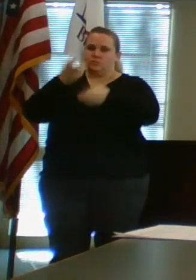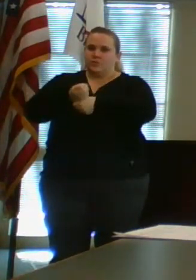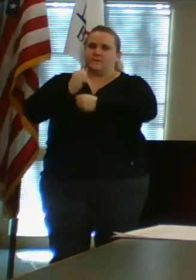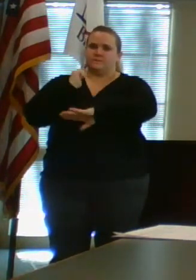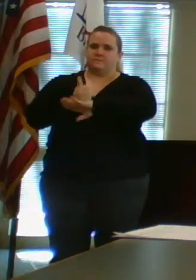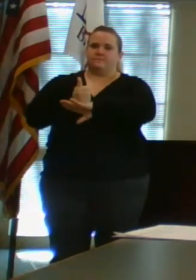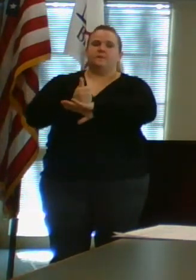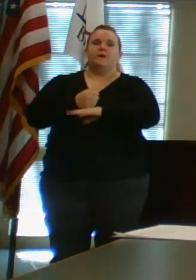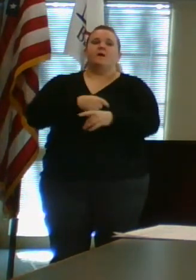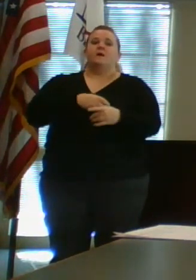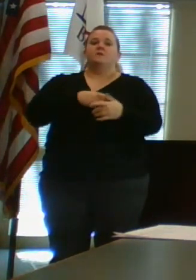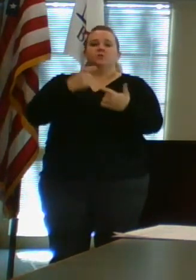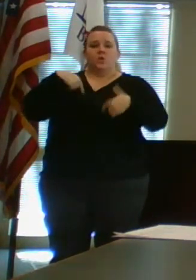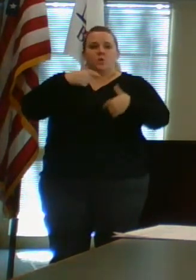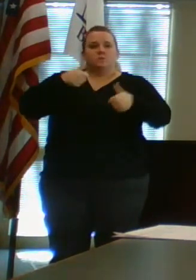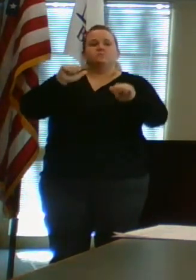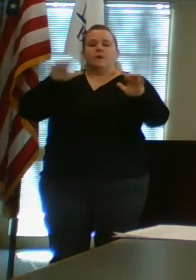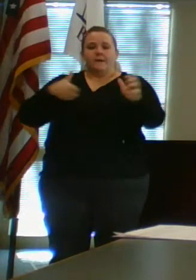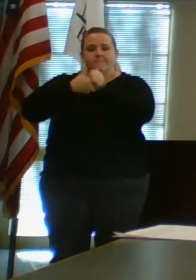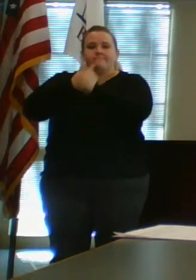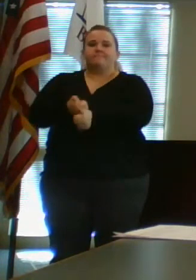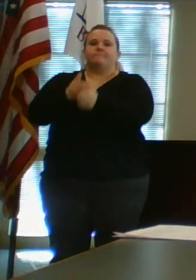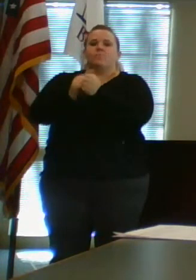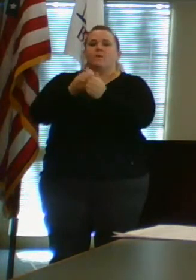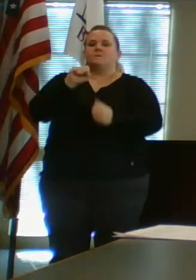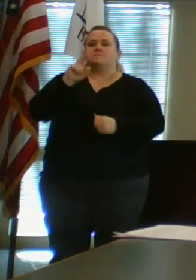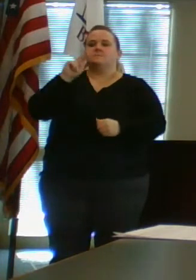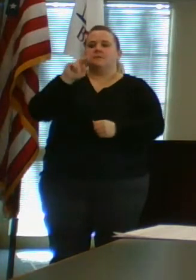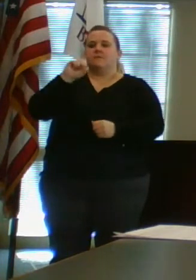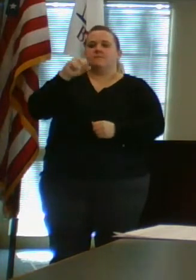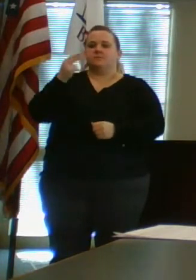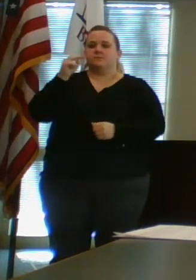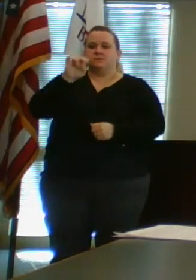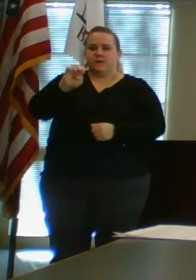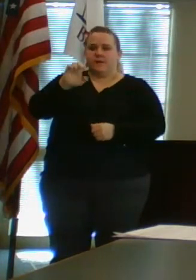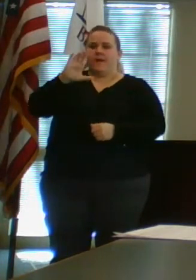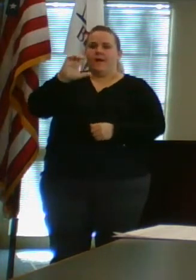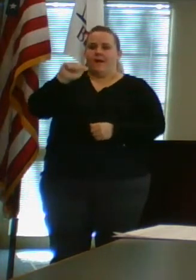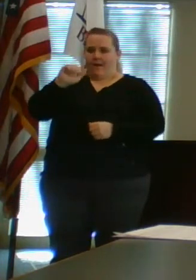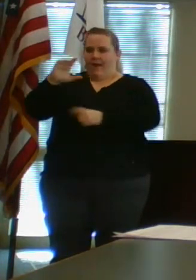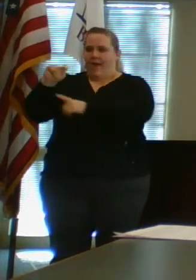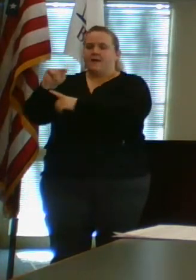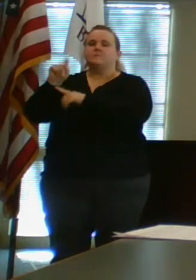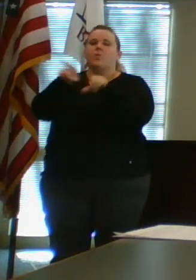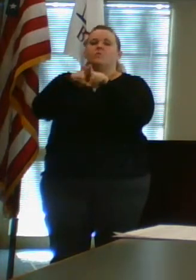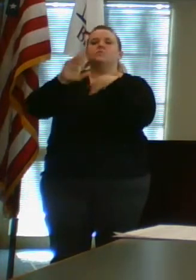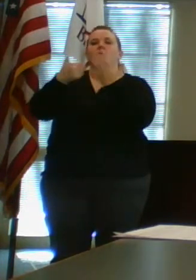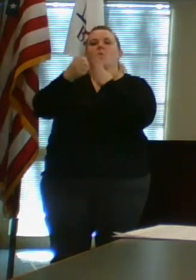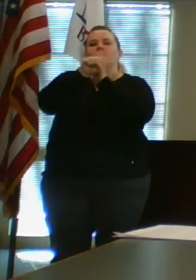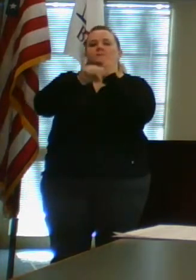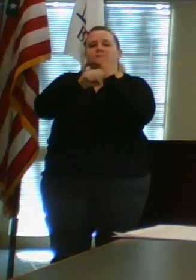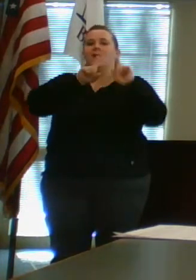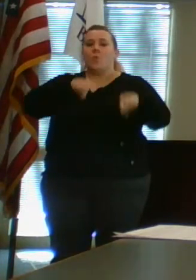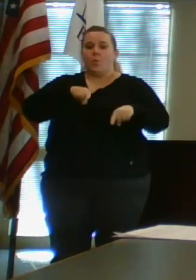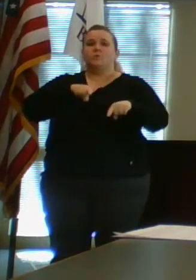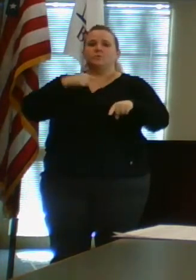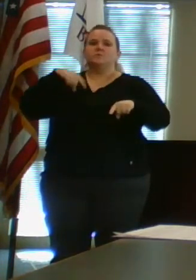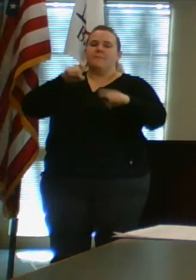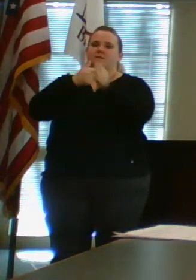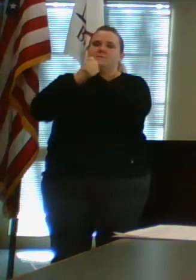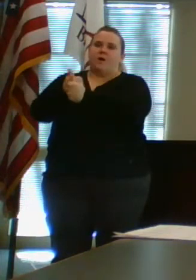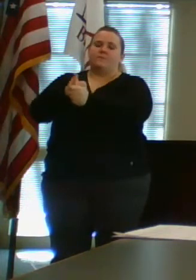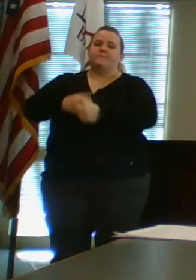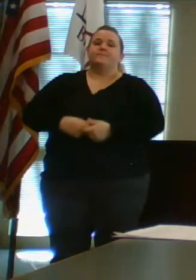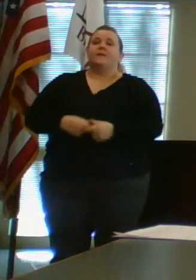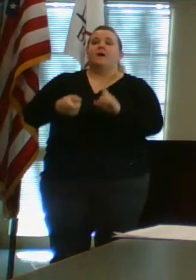effort in order to comply with the Sunshine Act and also comply with the state orders regarding these difficult times that we are in. So from